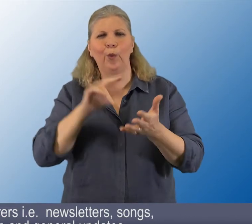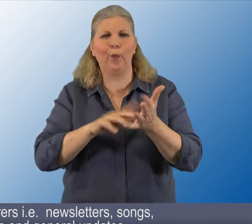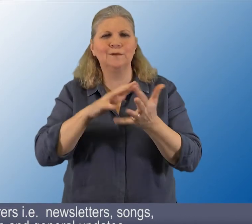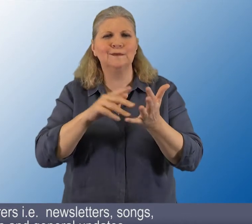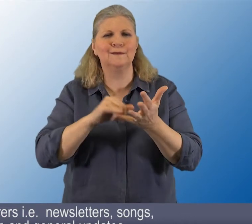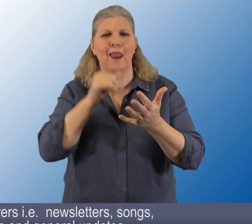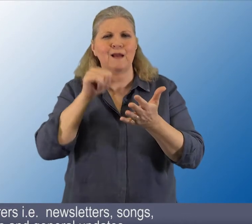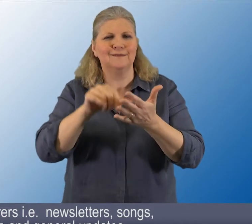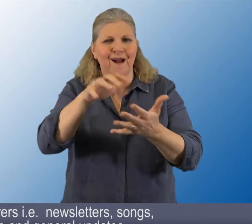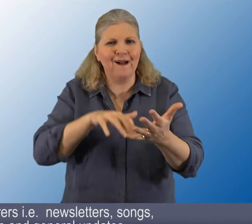12.